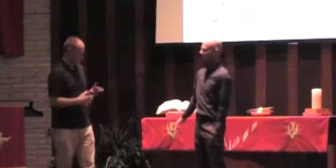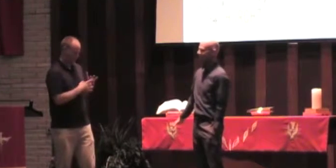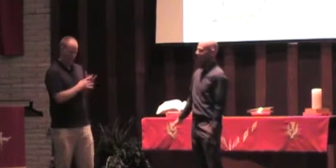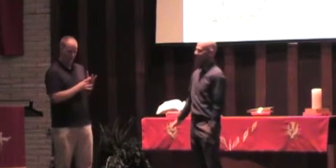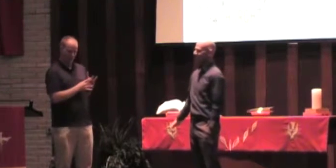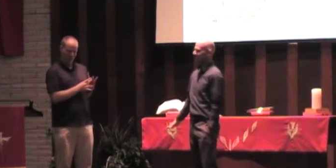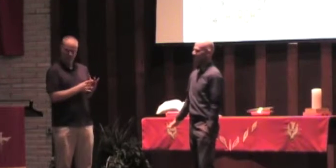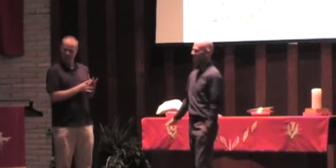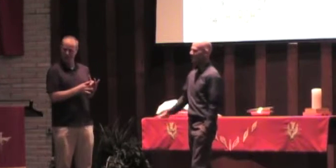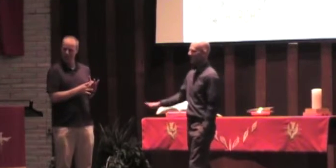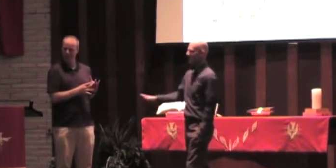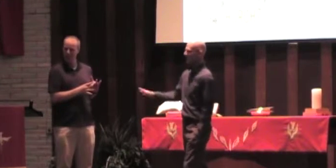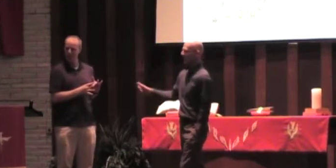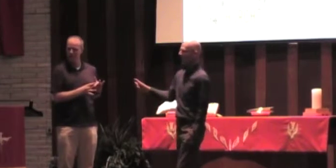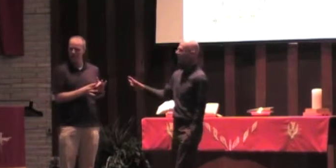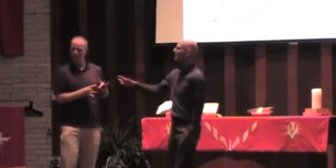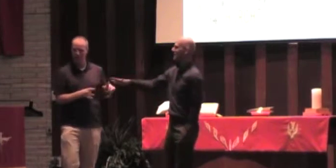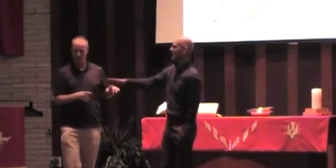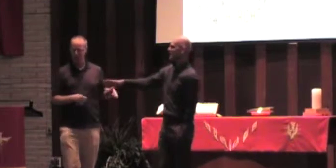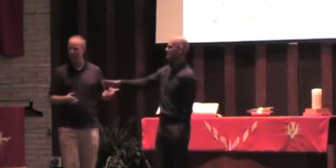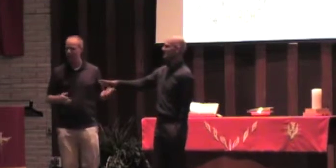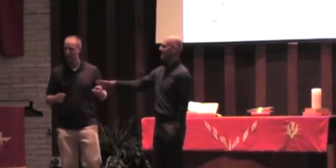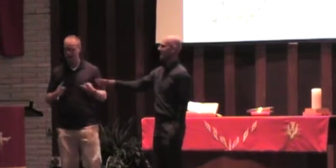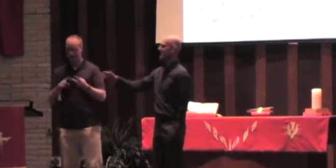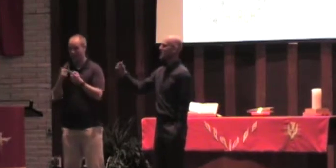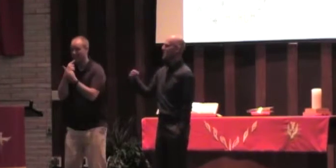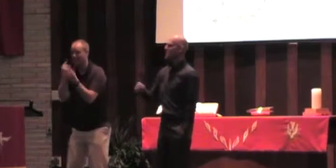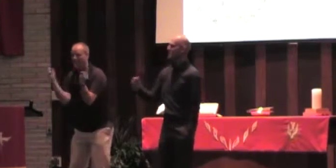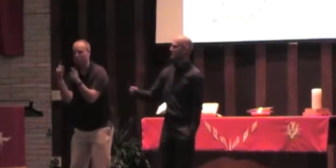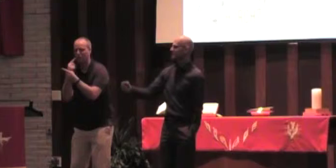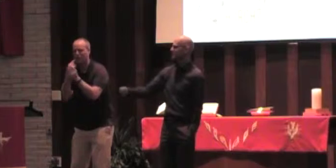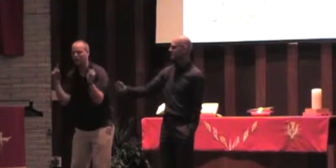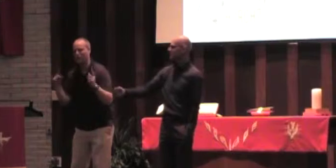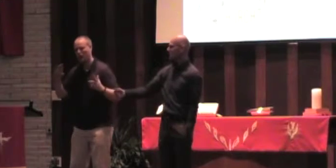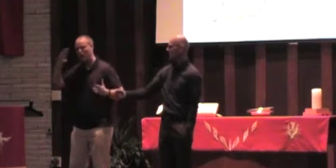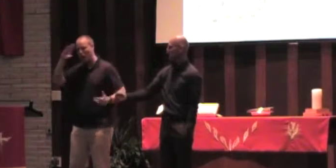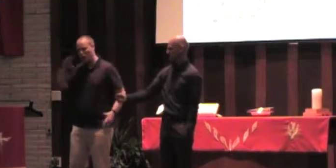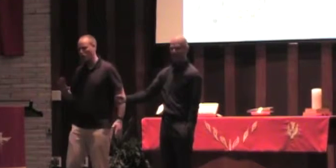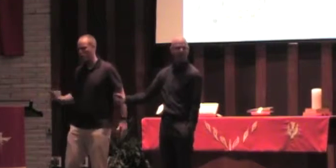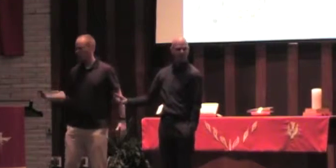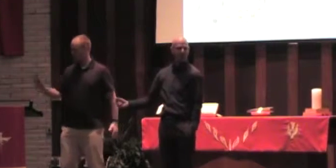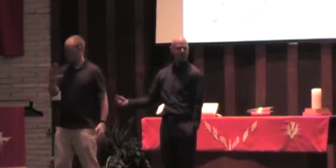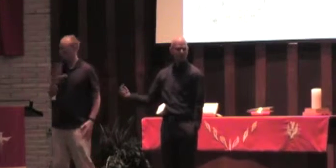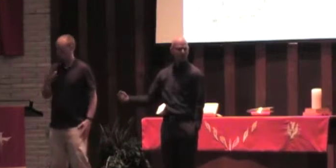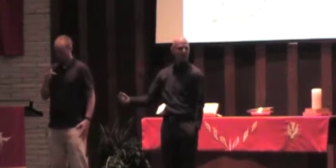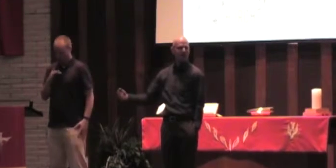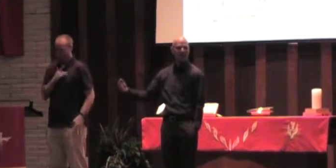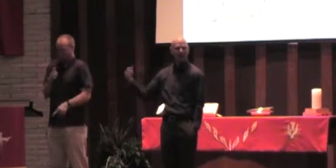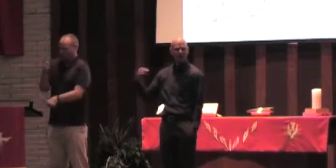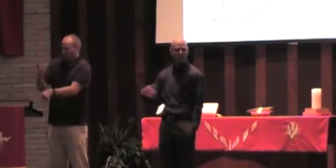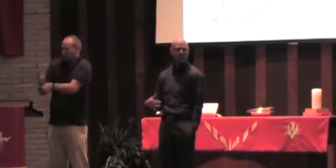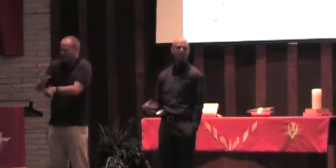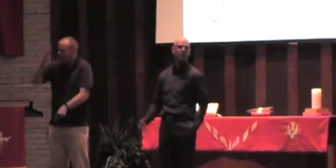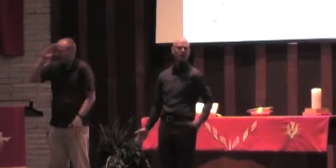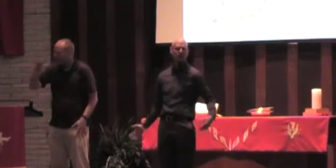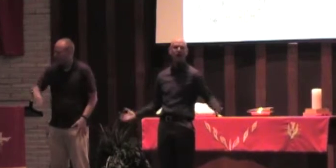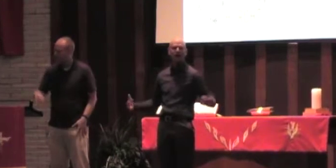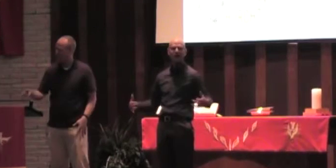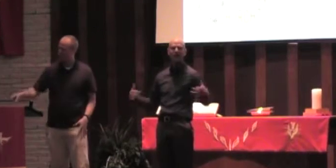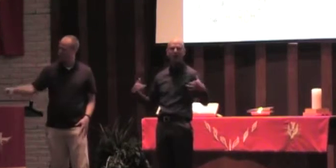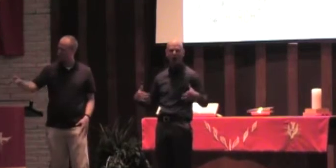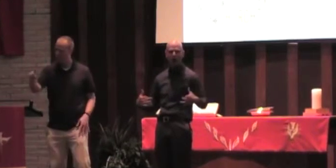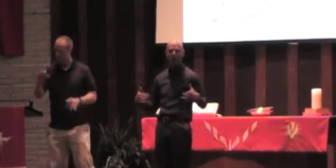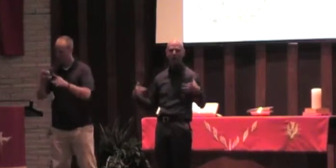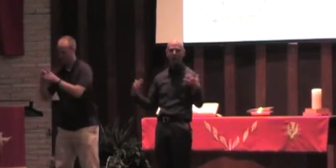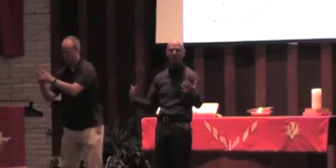sermon, I'm hearing all the announcements, and I know that this is in your heart. I know that you are a people who are